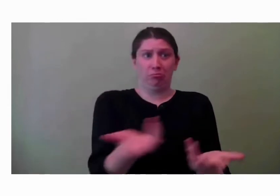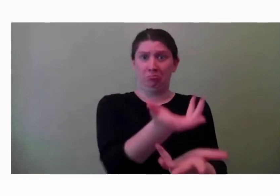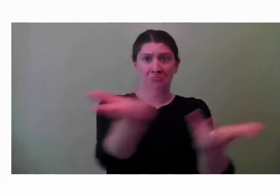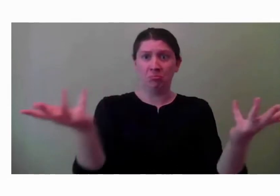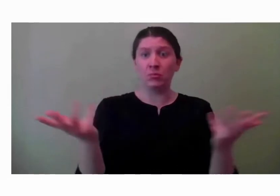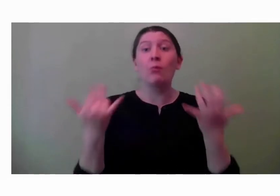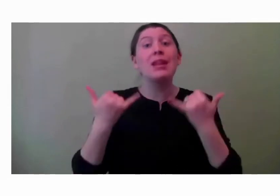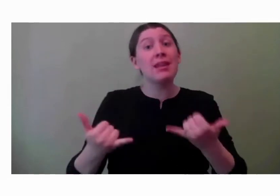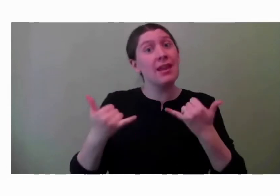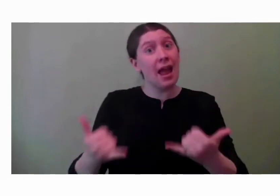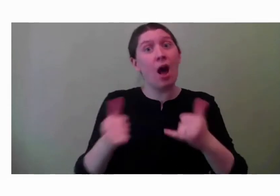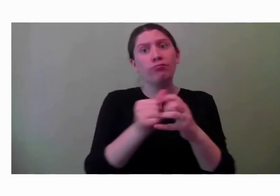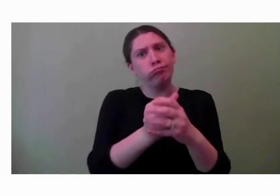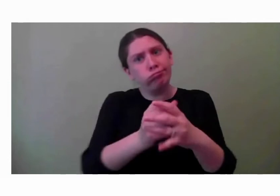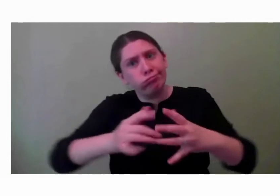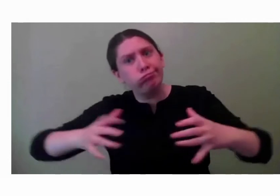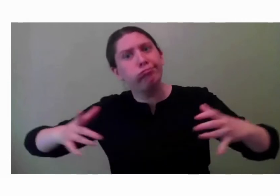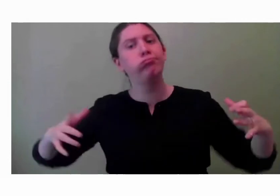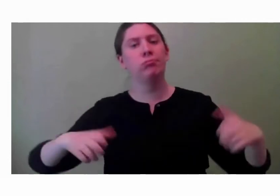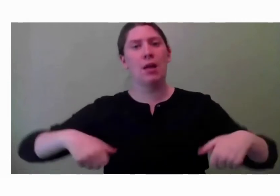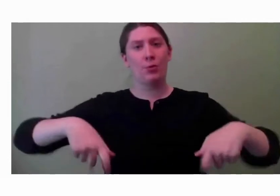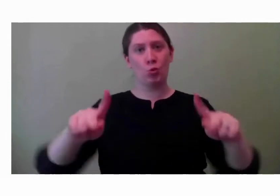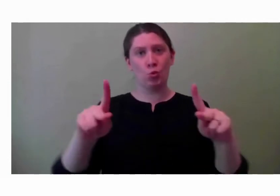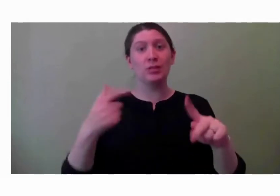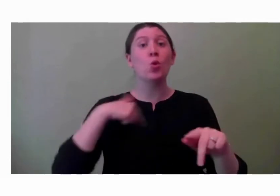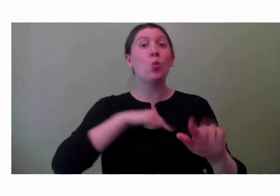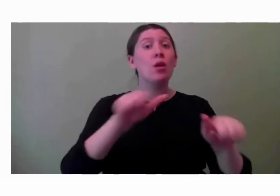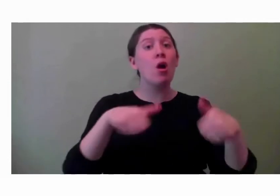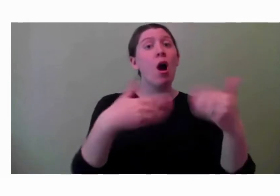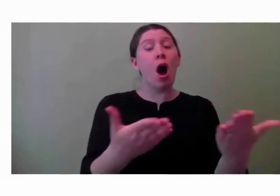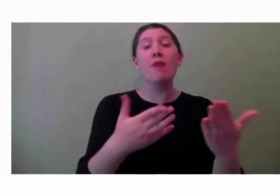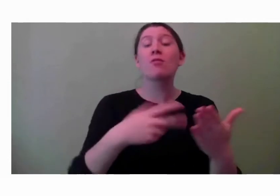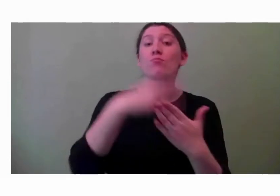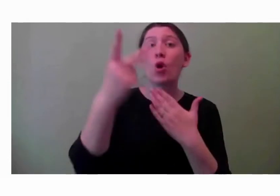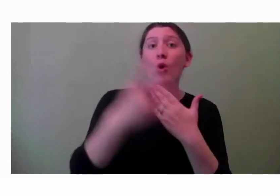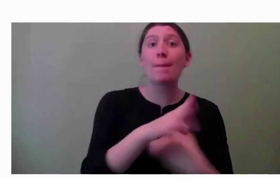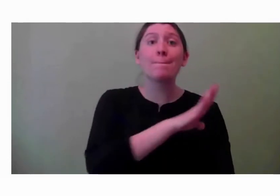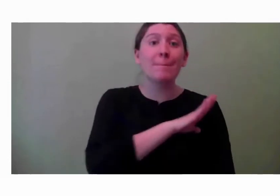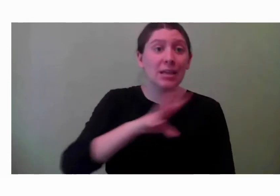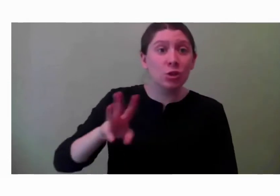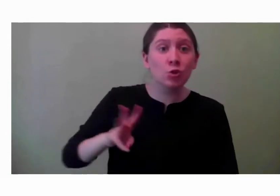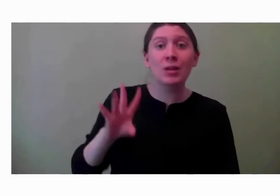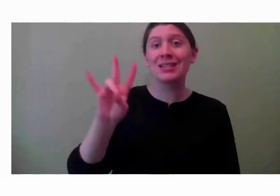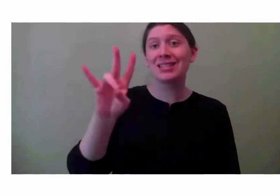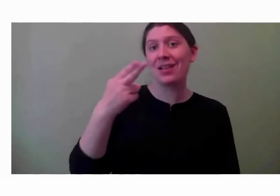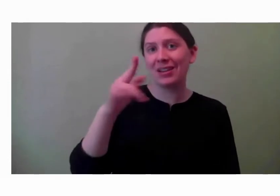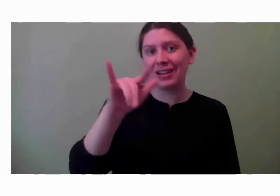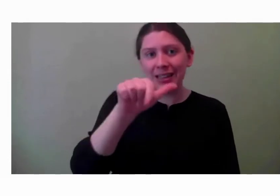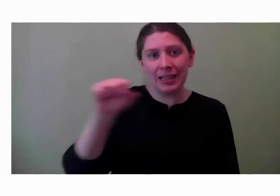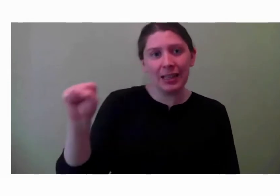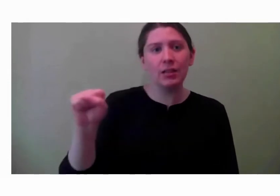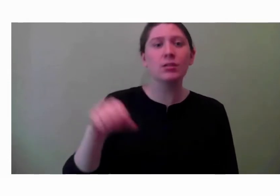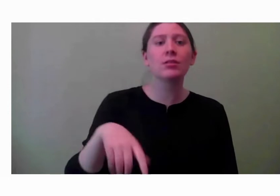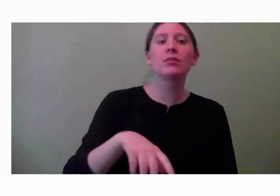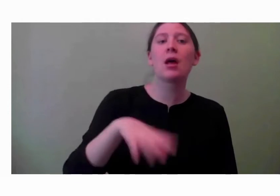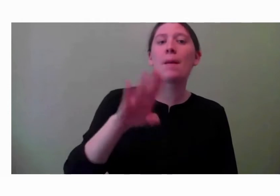by offering programming in Beachwood, Seven Hills, Berea, North Olmstead, and Akron to kind of encompass all surrounding areas